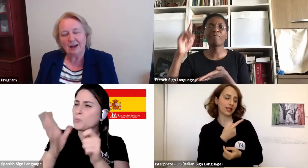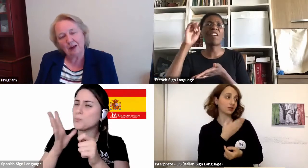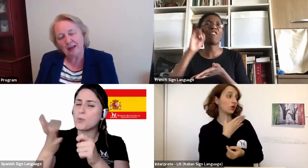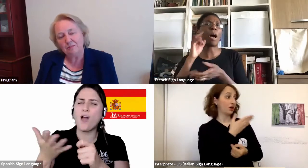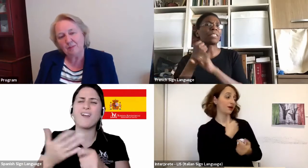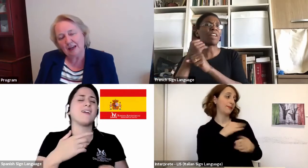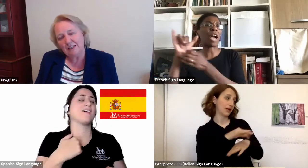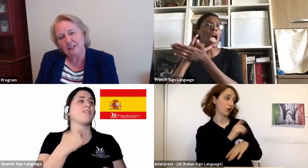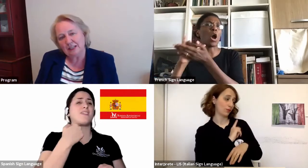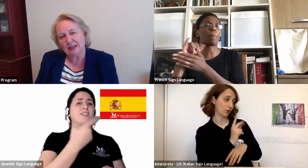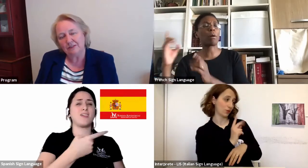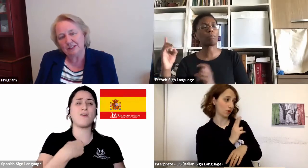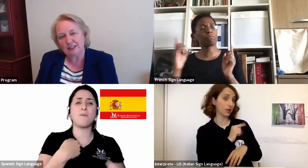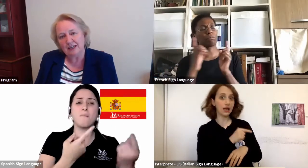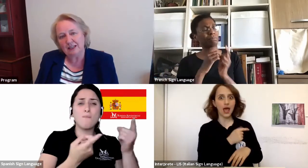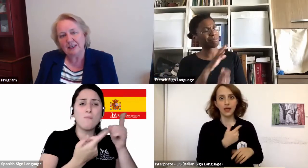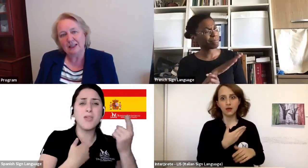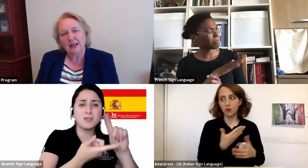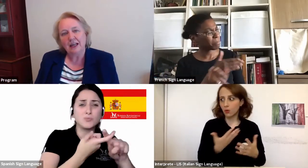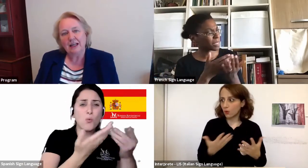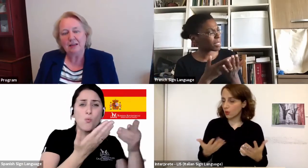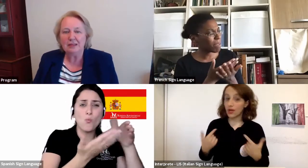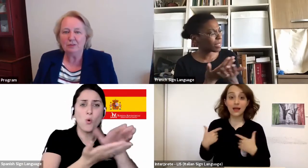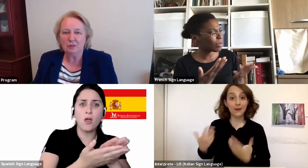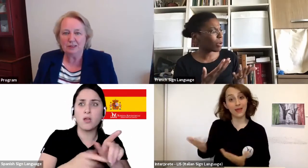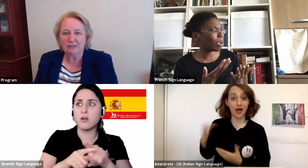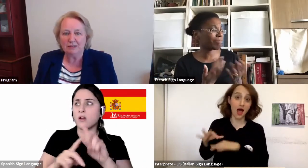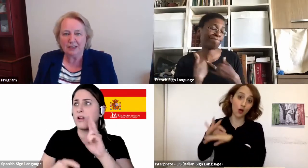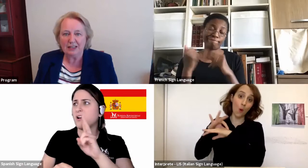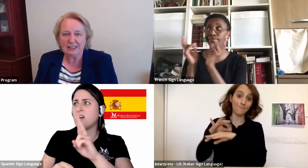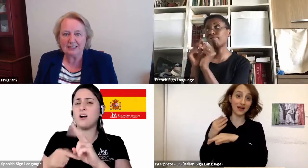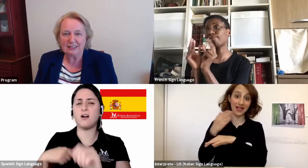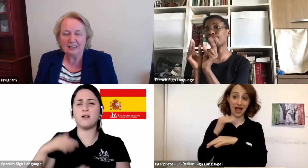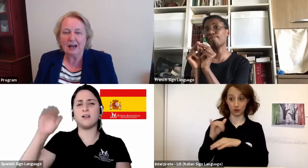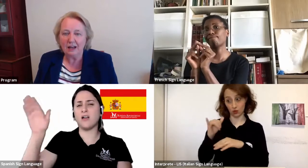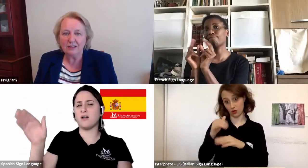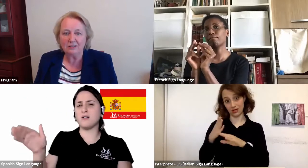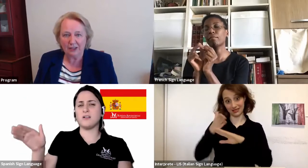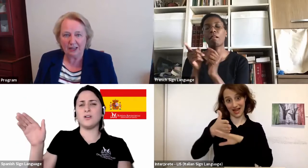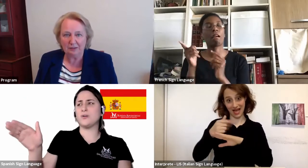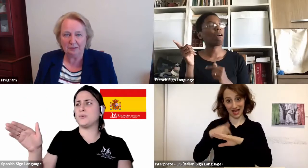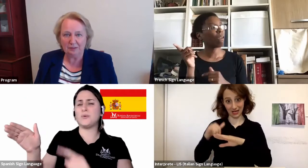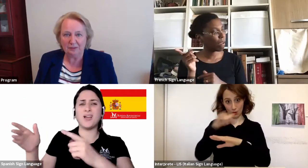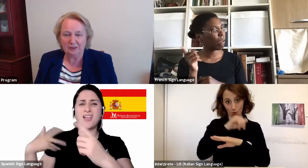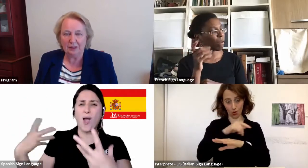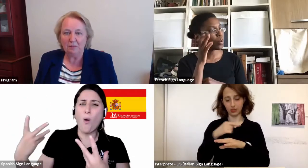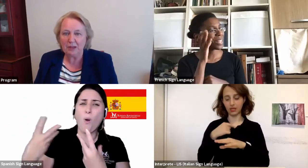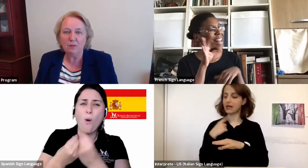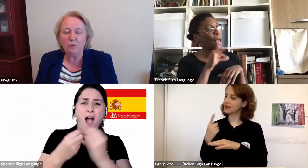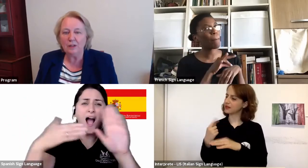And as she left, she said, let me give you a piece of advice. Ask for help.